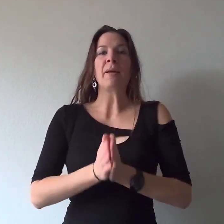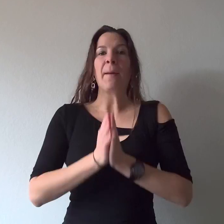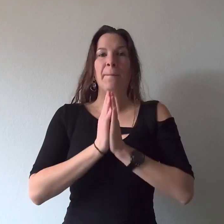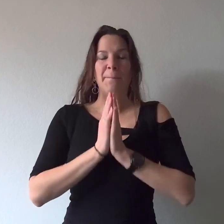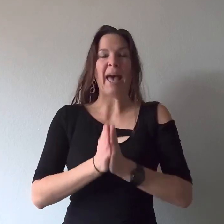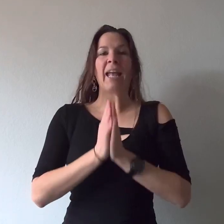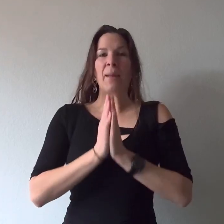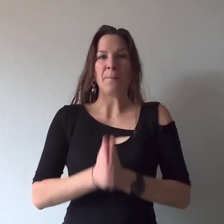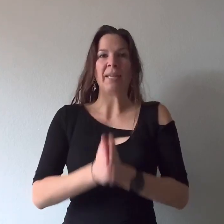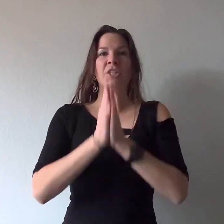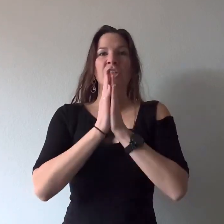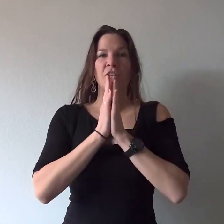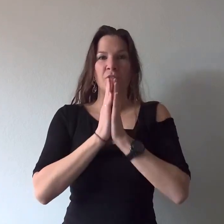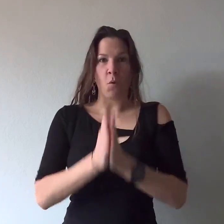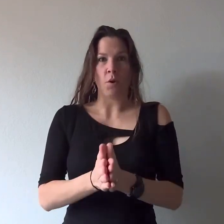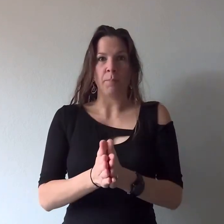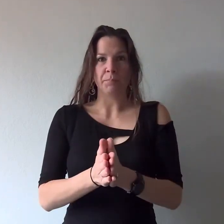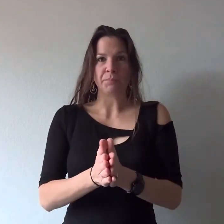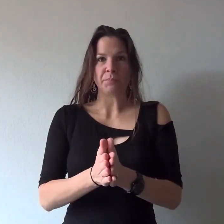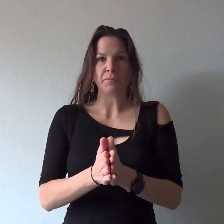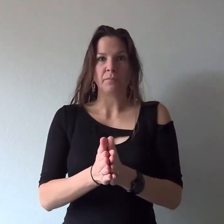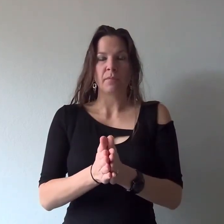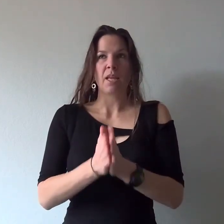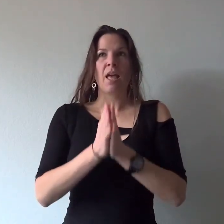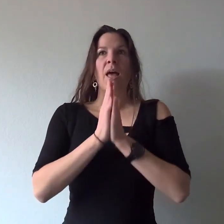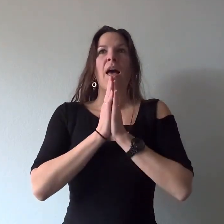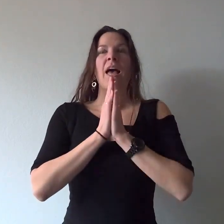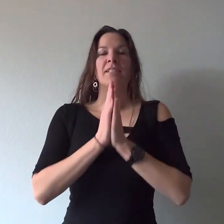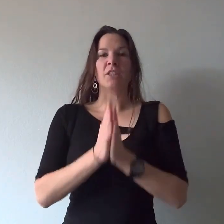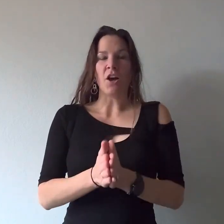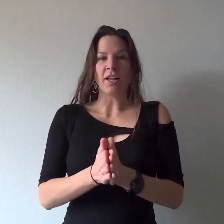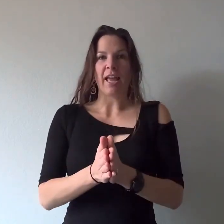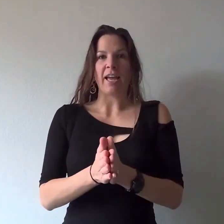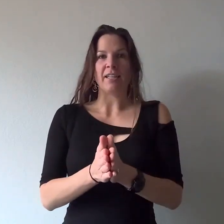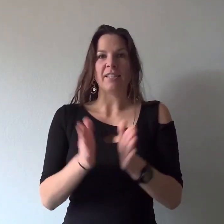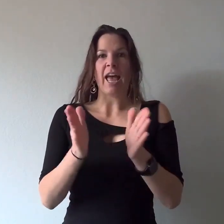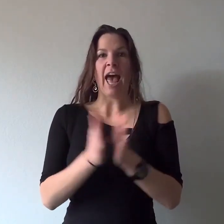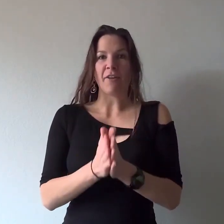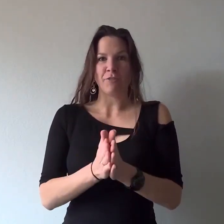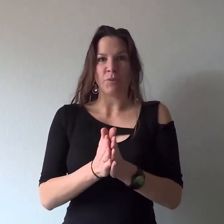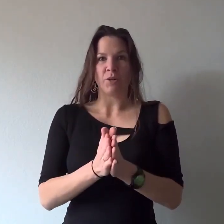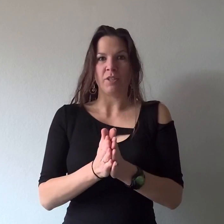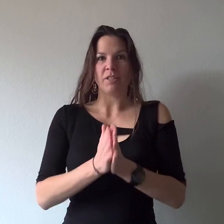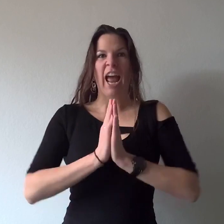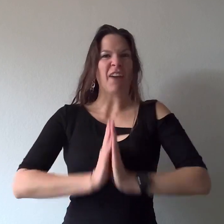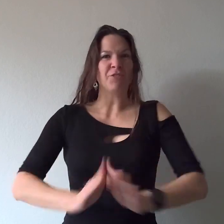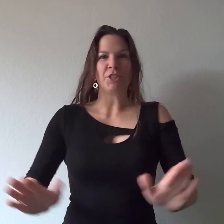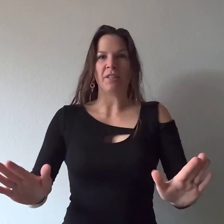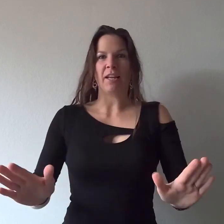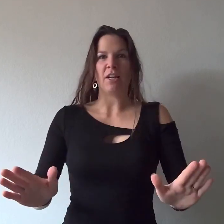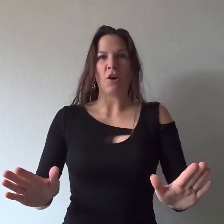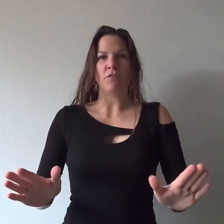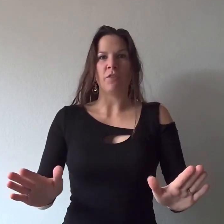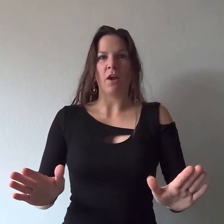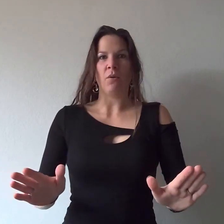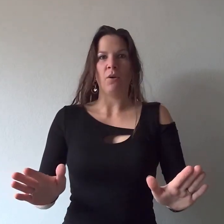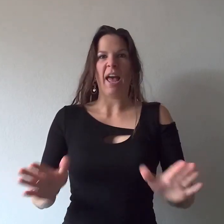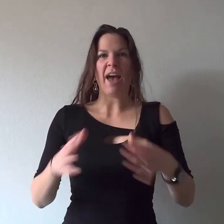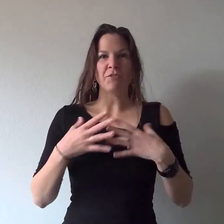bad bitch form as long as afterwards after you let it all flow after